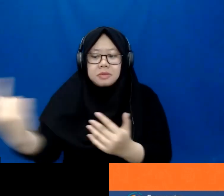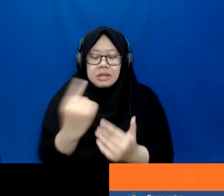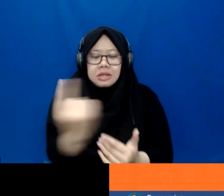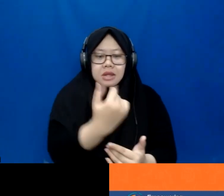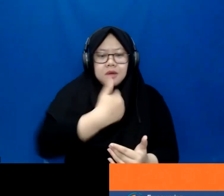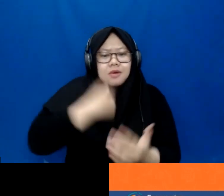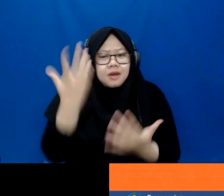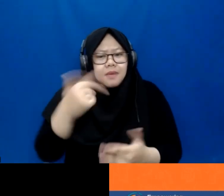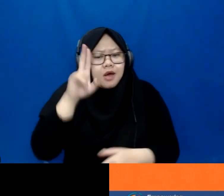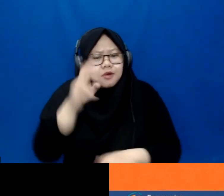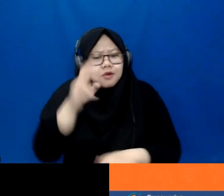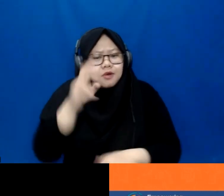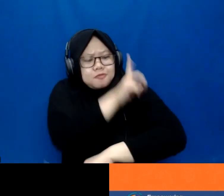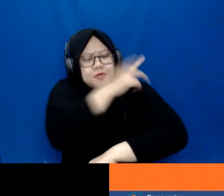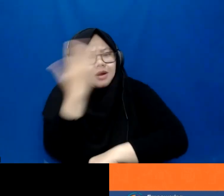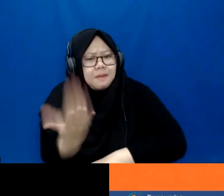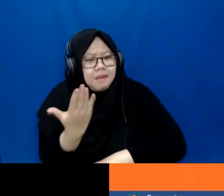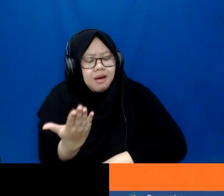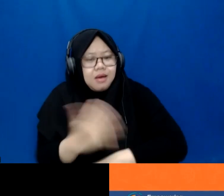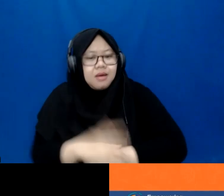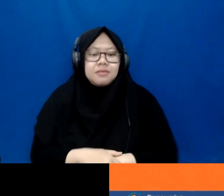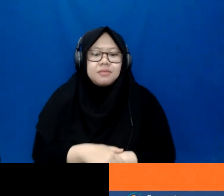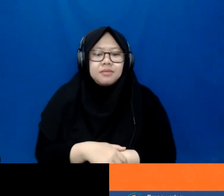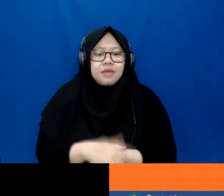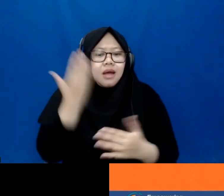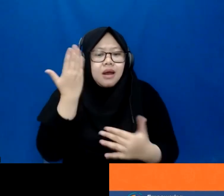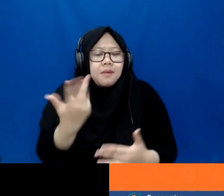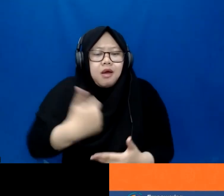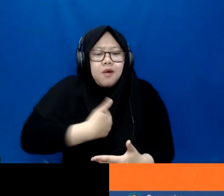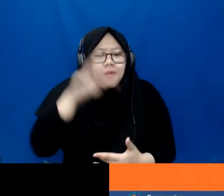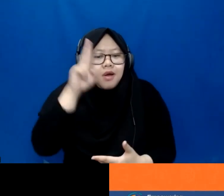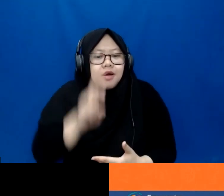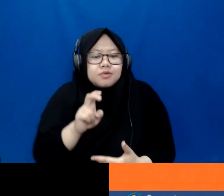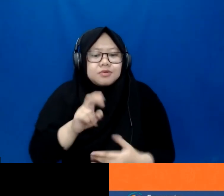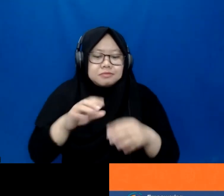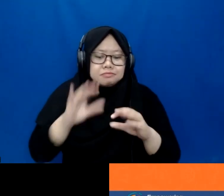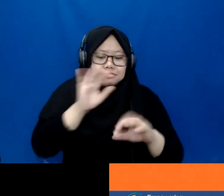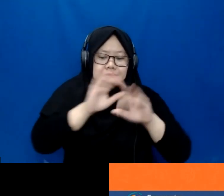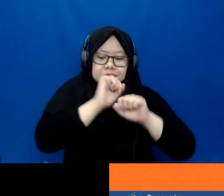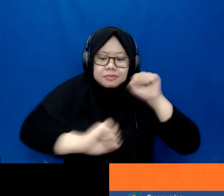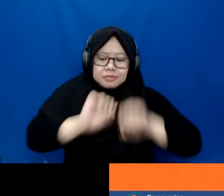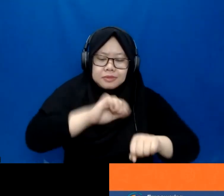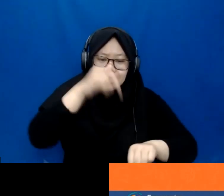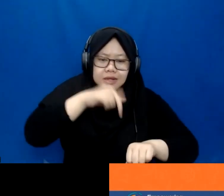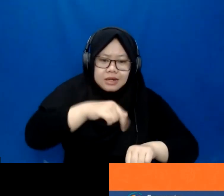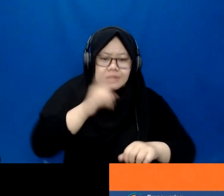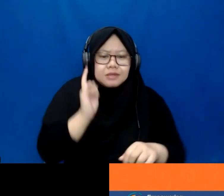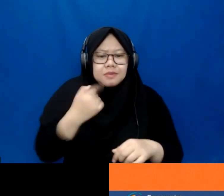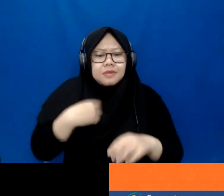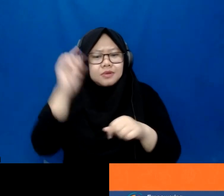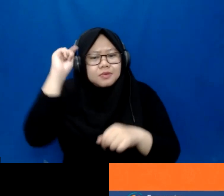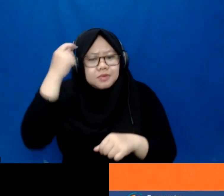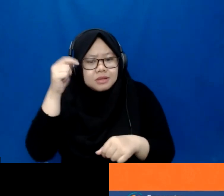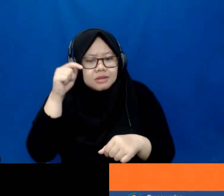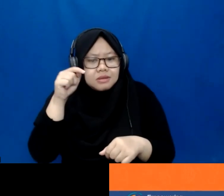why do I need to upskill? Why do I need to pay for this? Why do I need to do this? Because I hardly get a decent